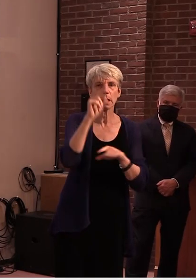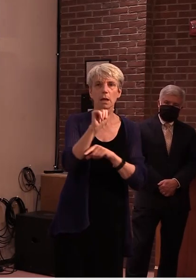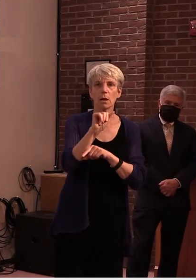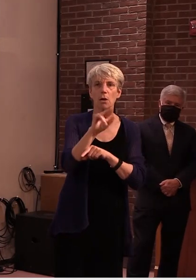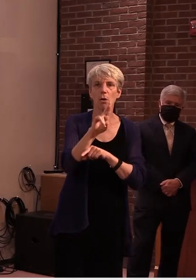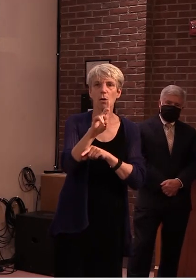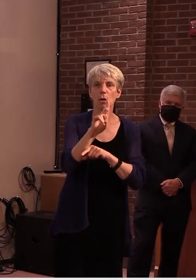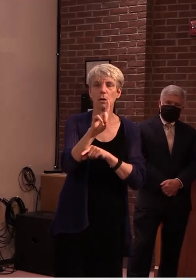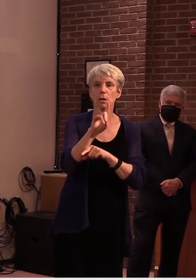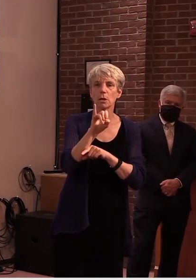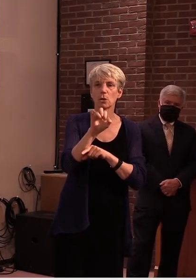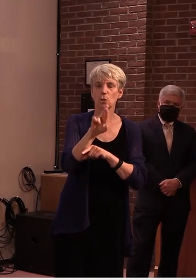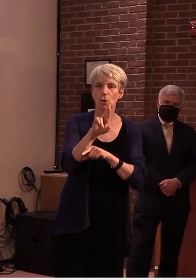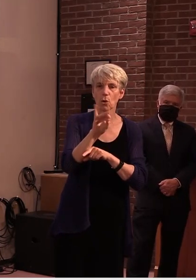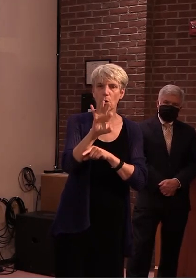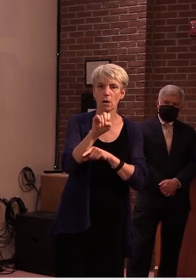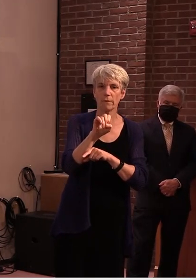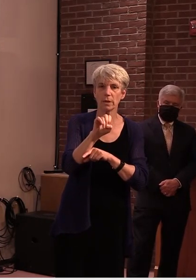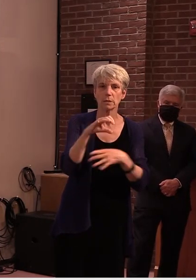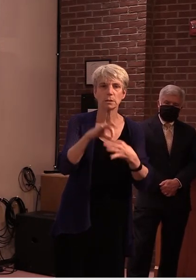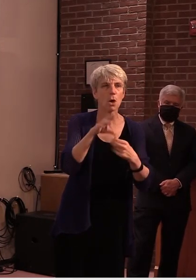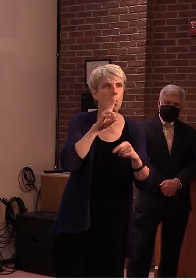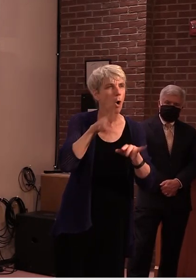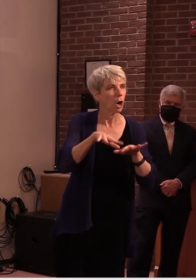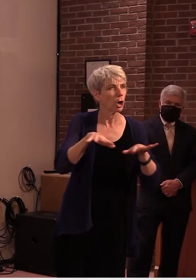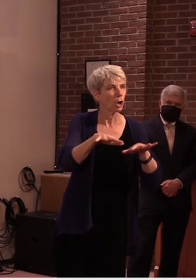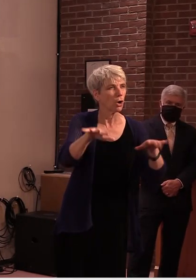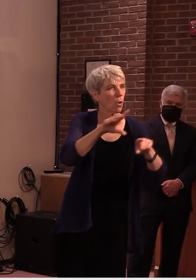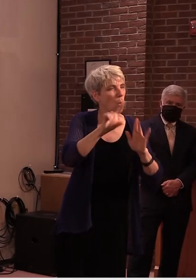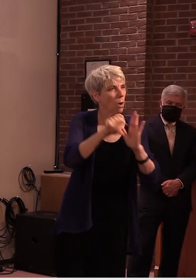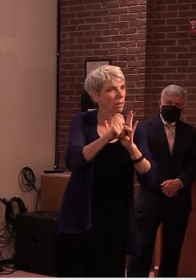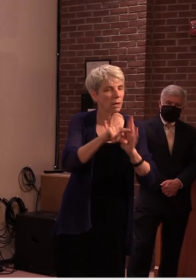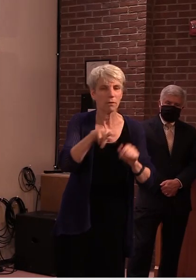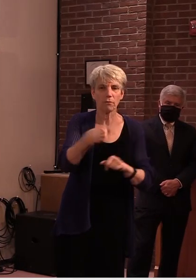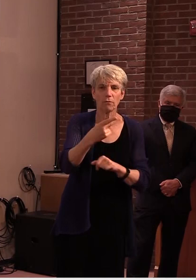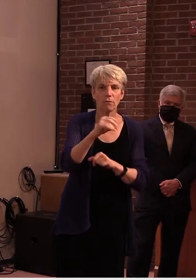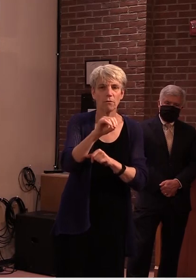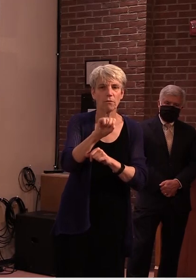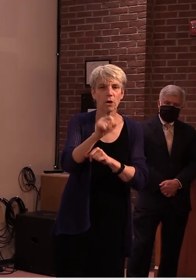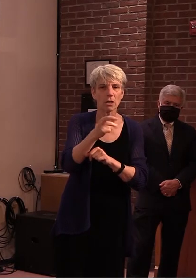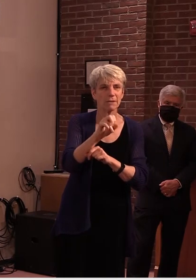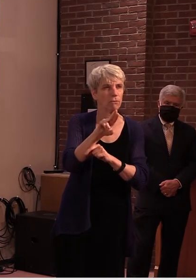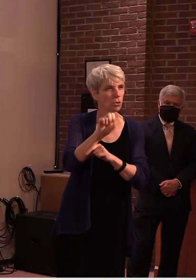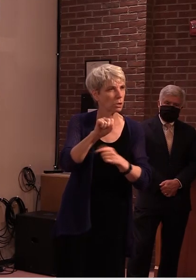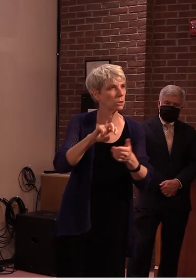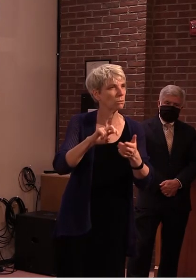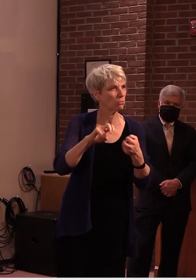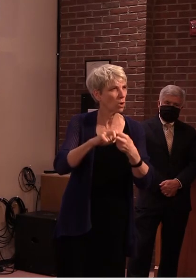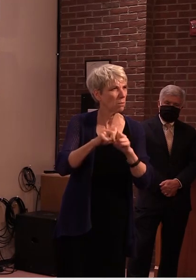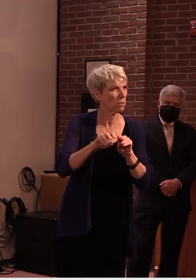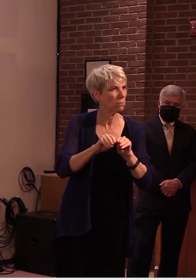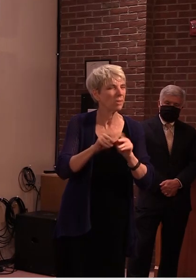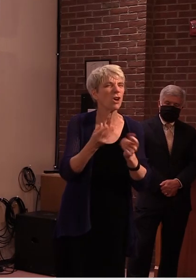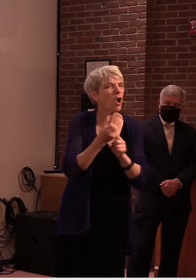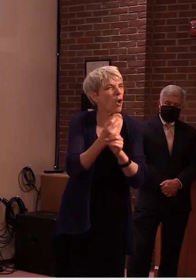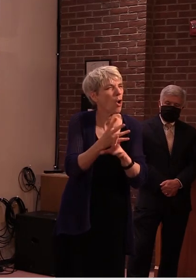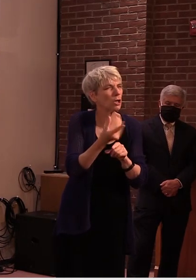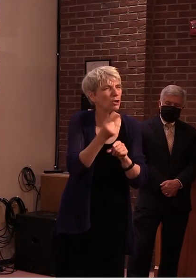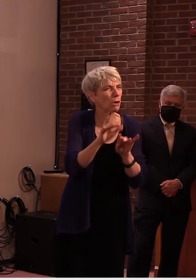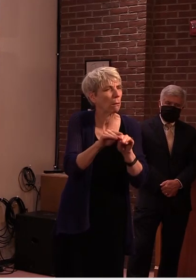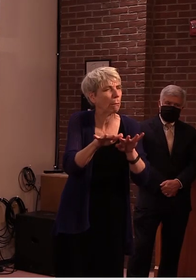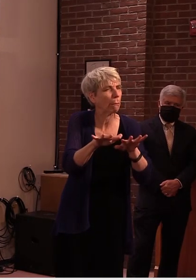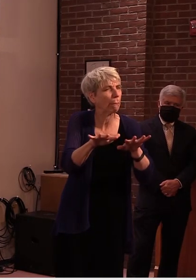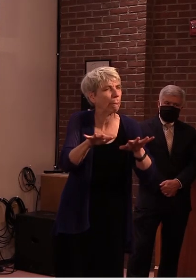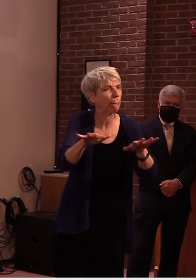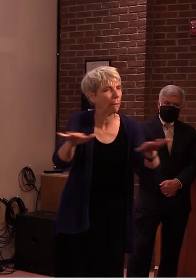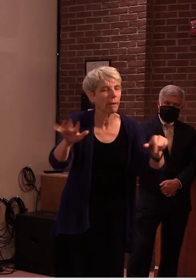about the phosphorus and um towards the end he said that the the state can't the agencies